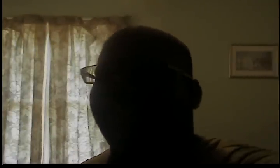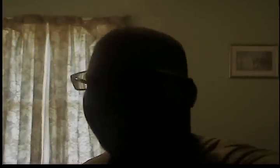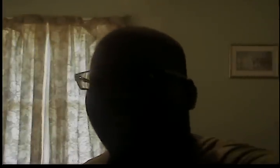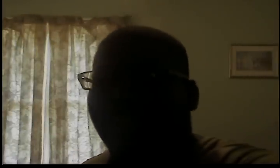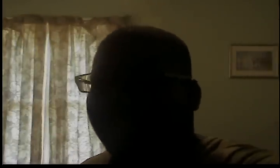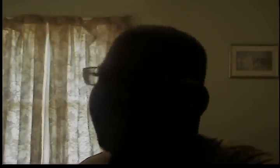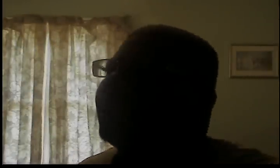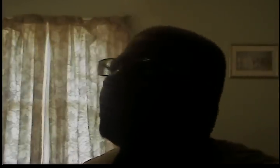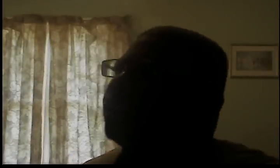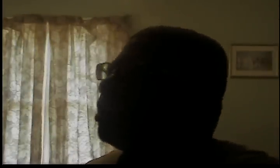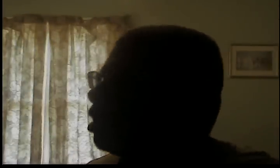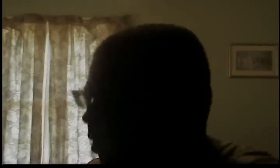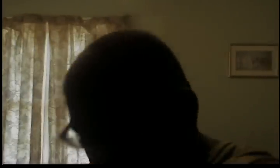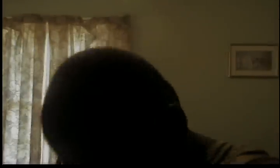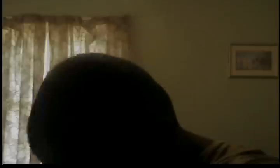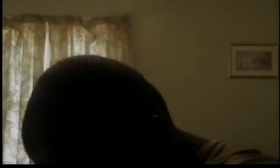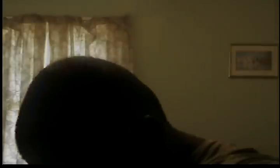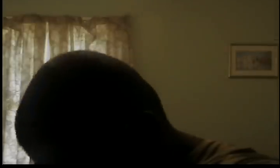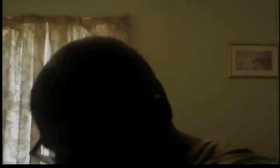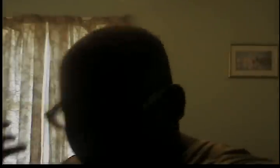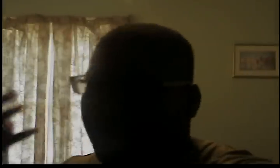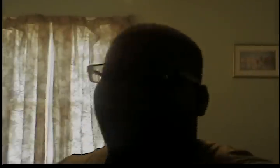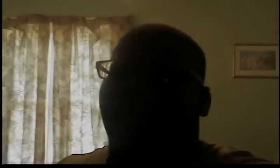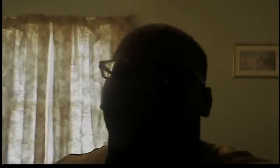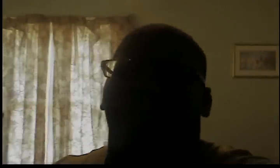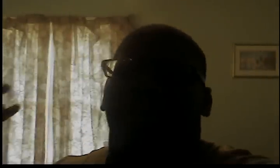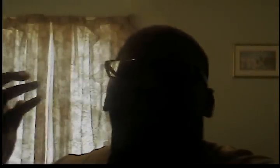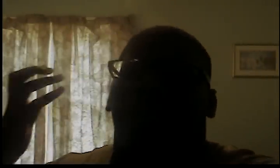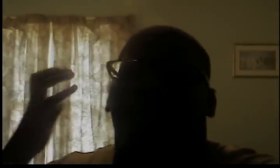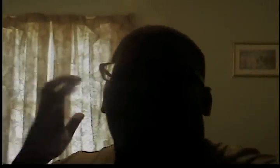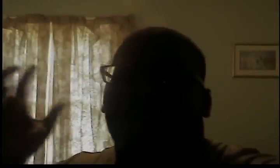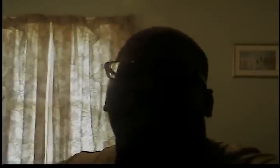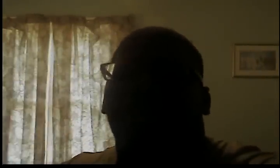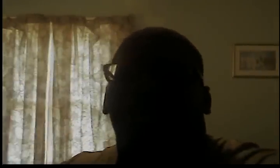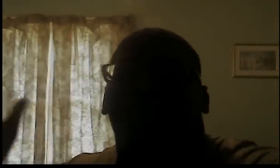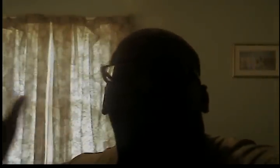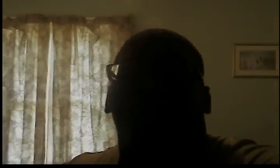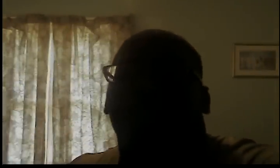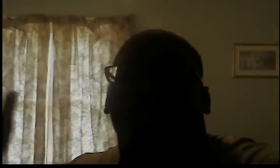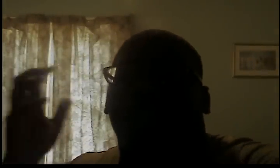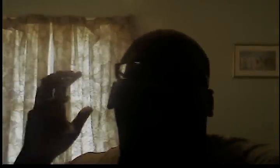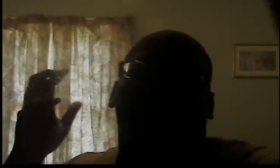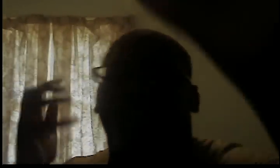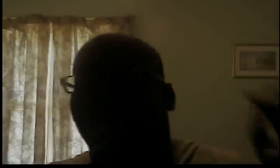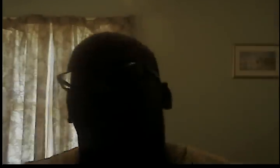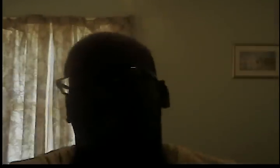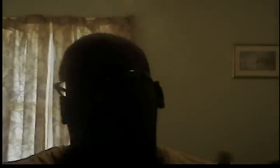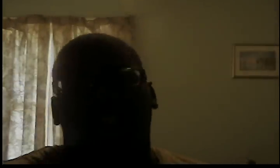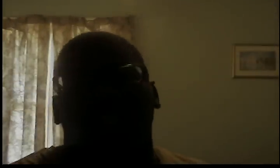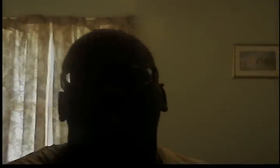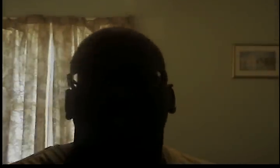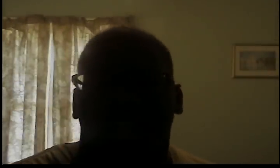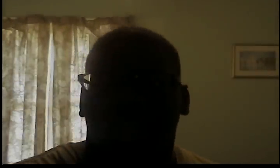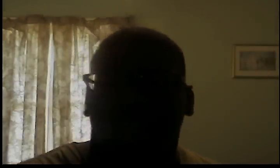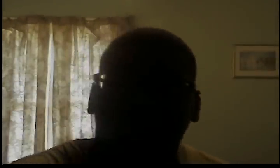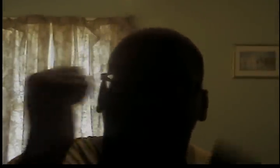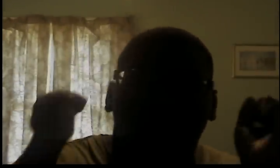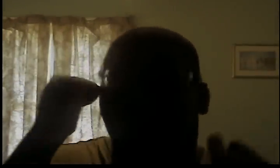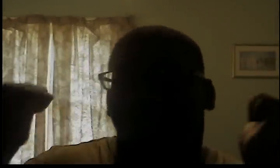god i weep for our children of the future because they got to deal with this shit online bullying